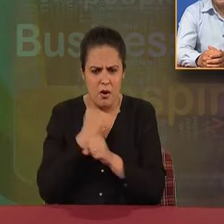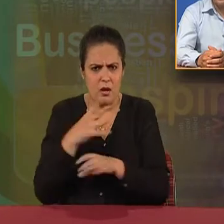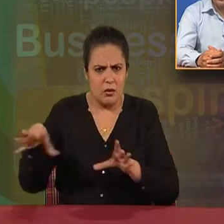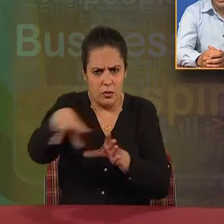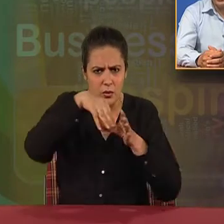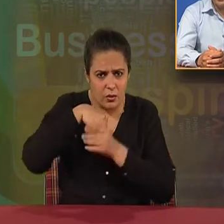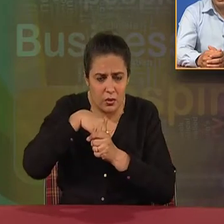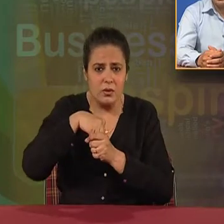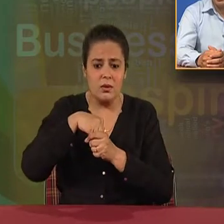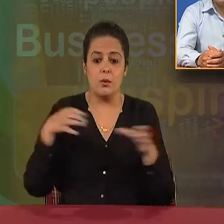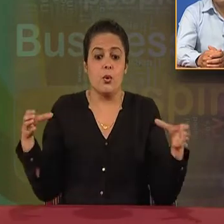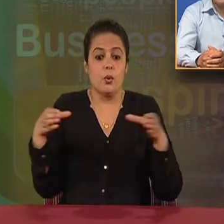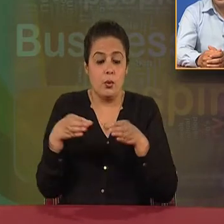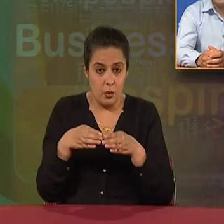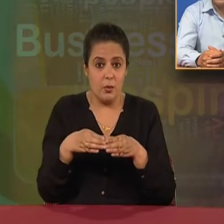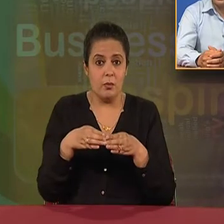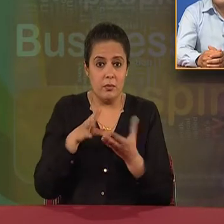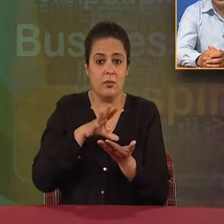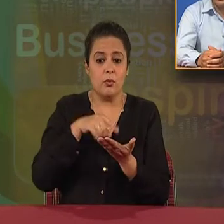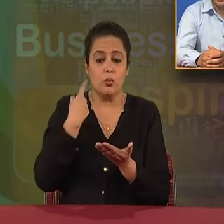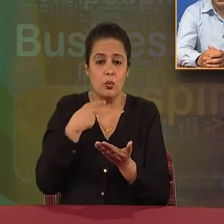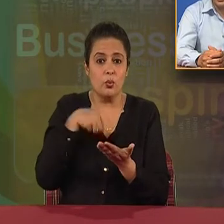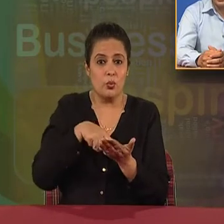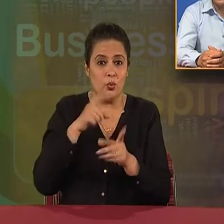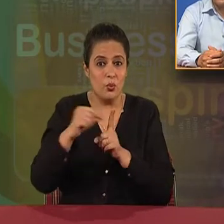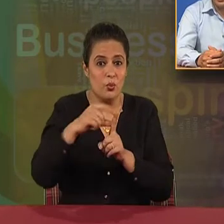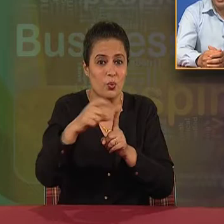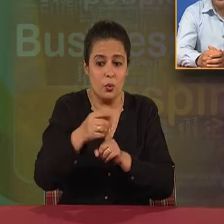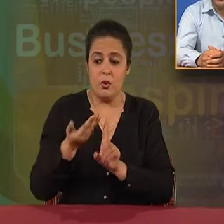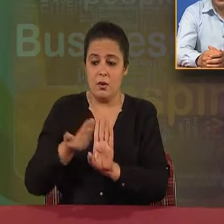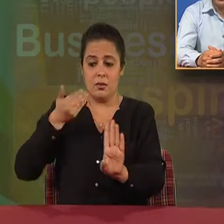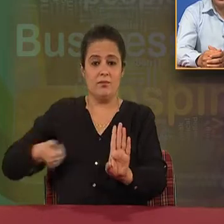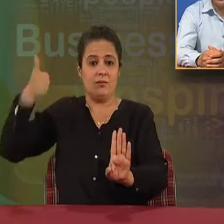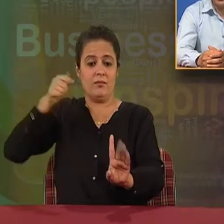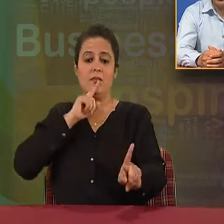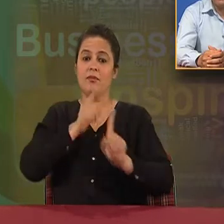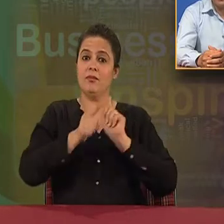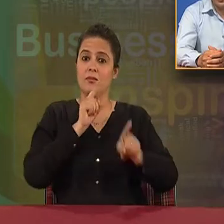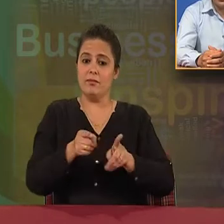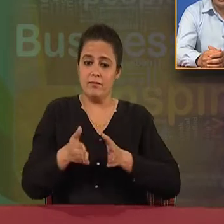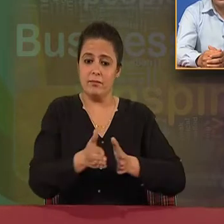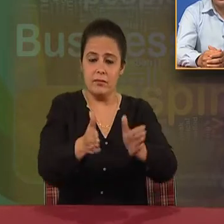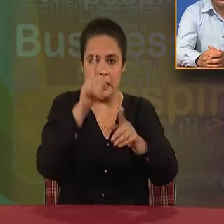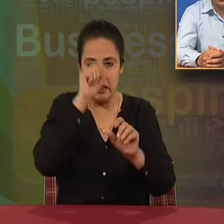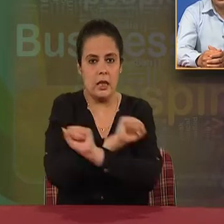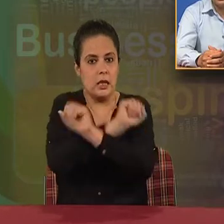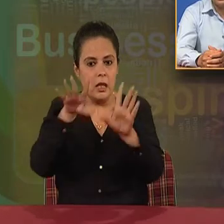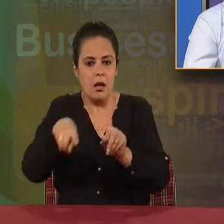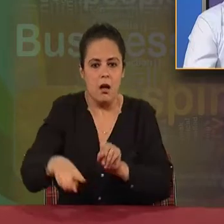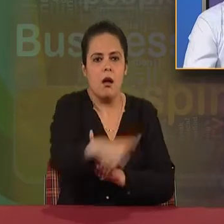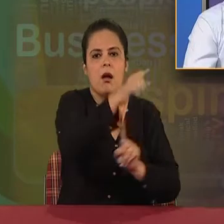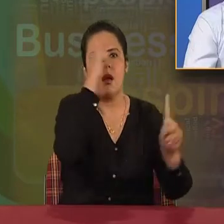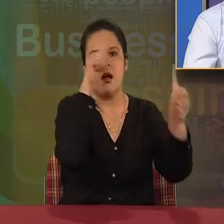and the group activities are to be directed in such a way as it will help in the achievement of organizational goals.